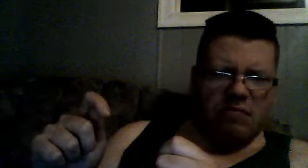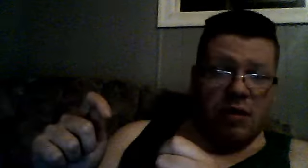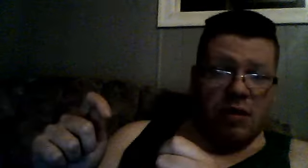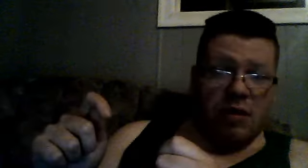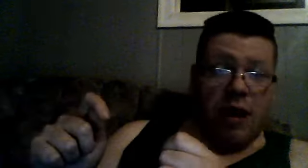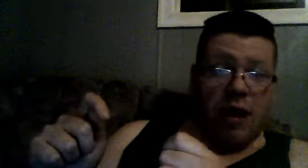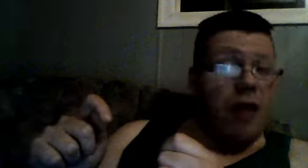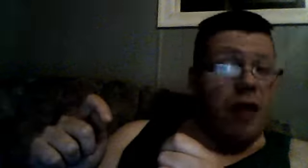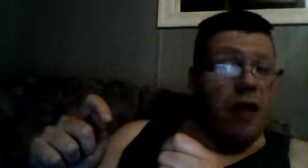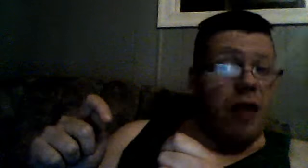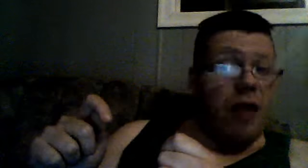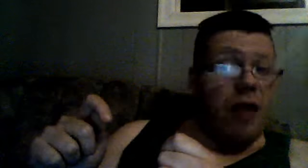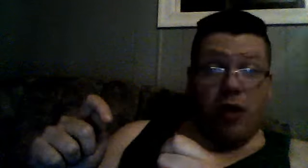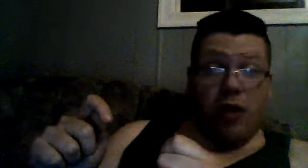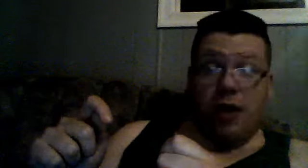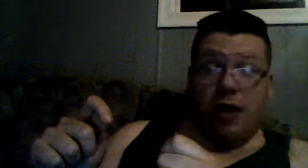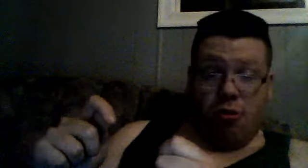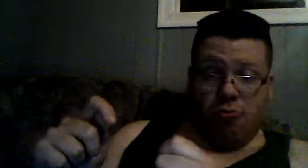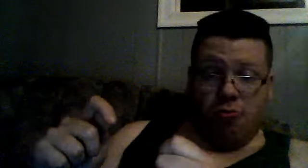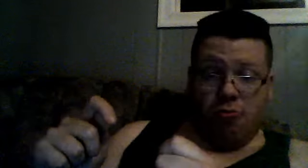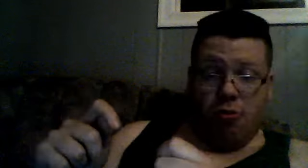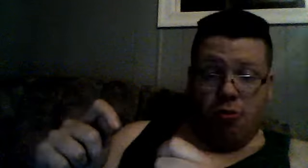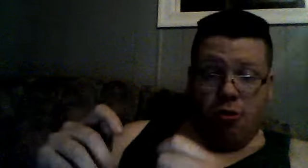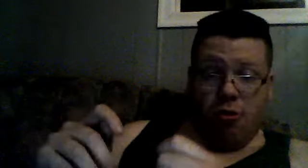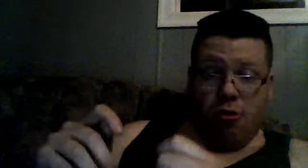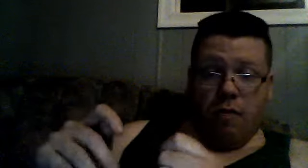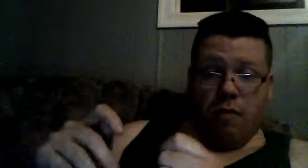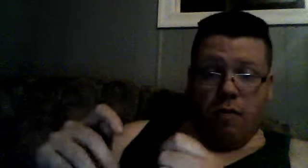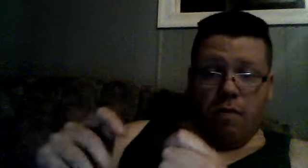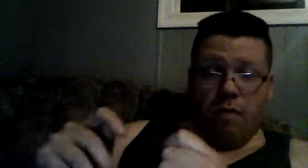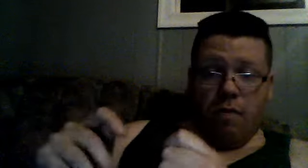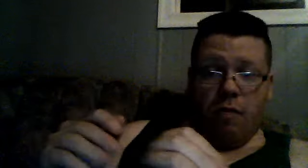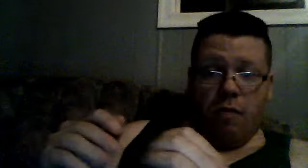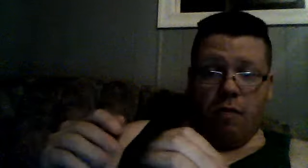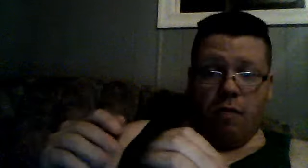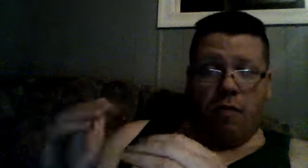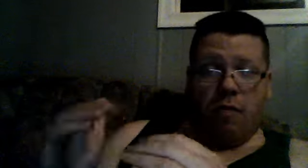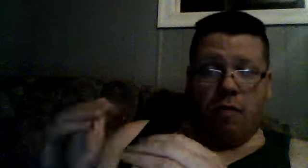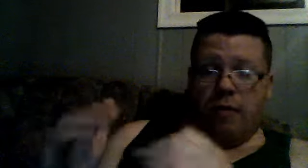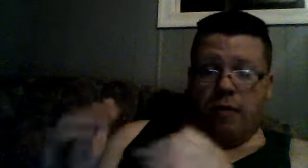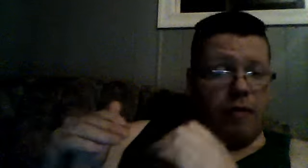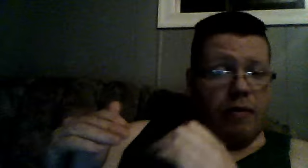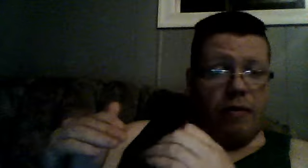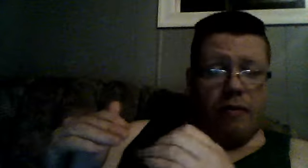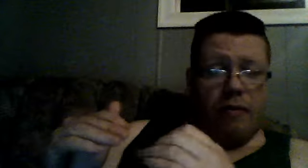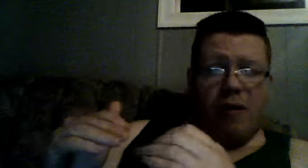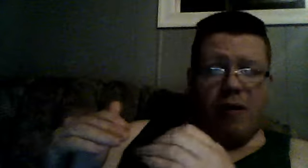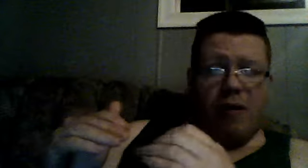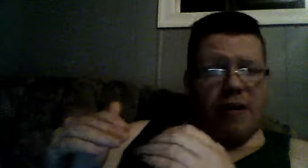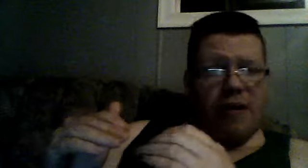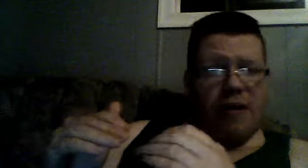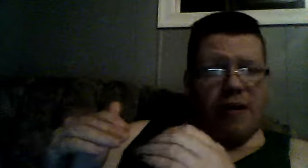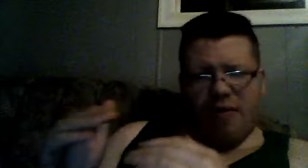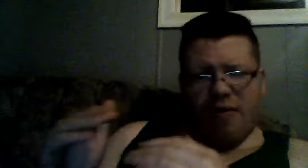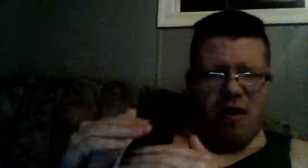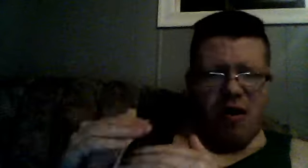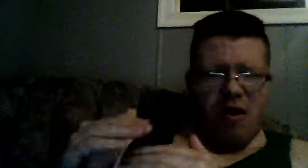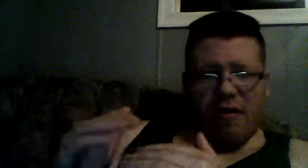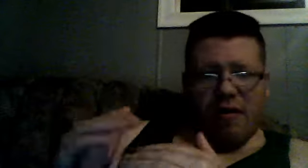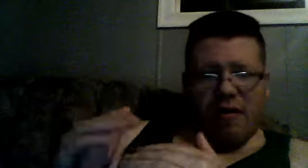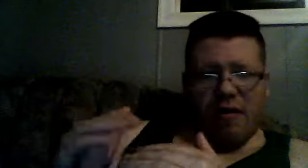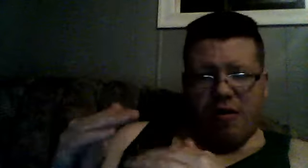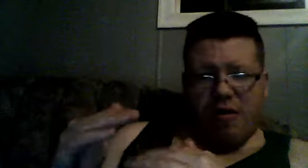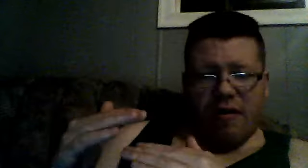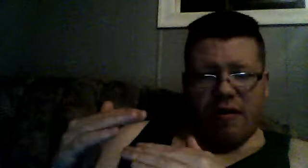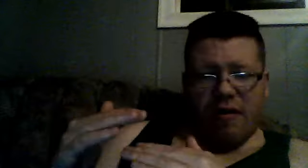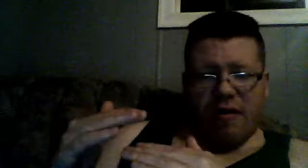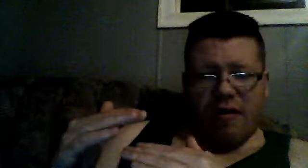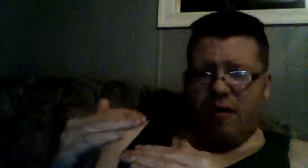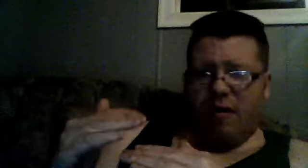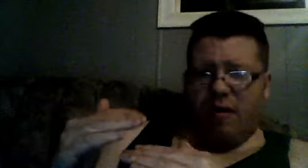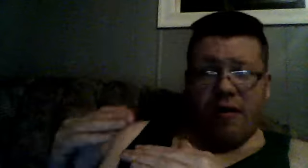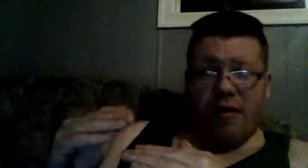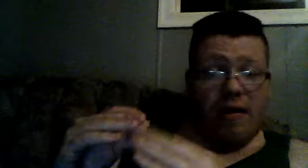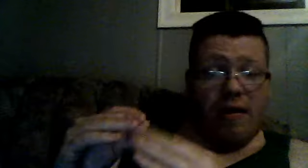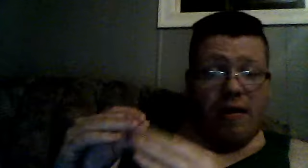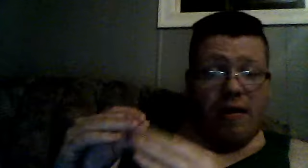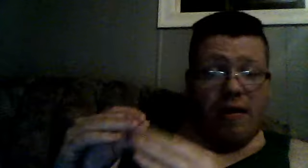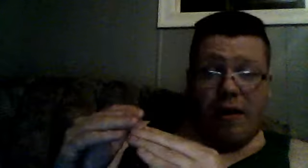and don't change, where the characters are, during the storyline, and,